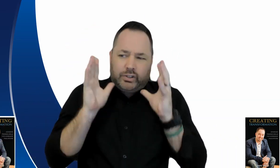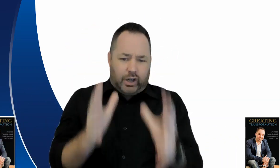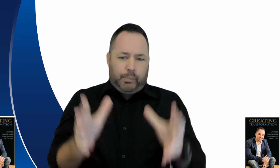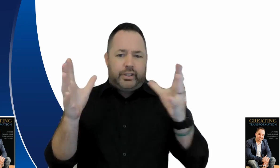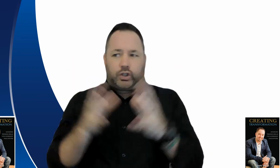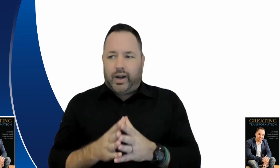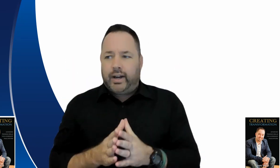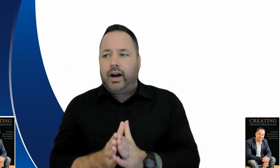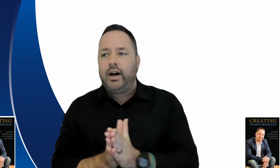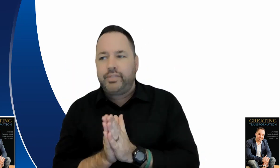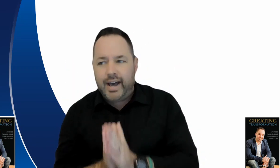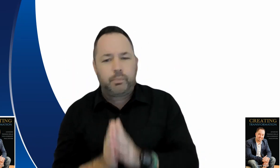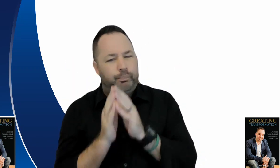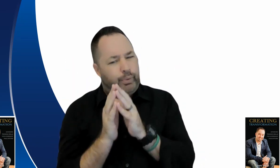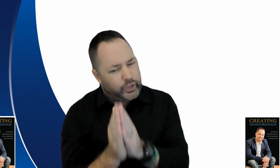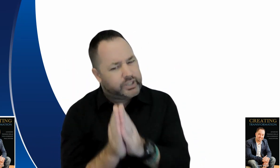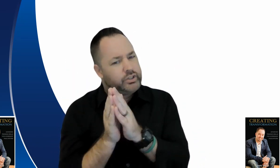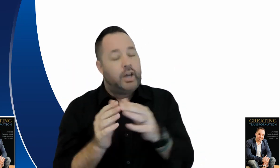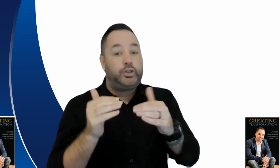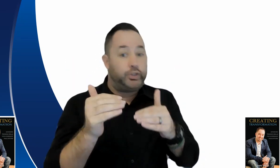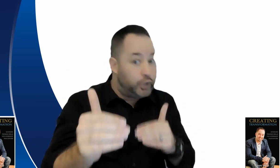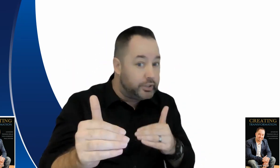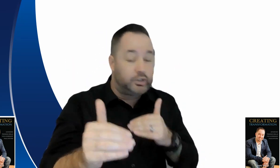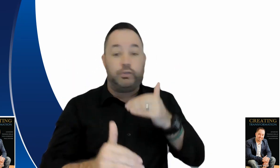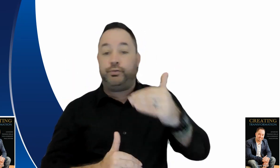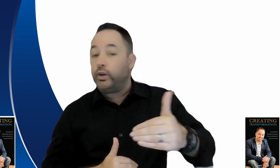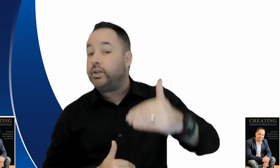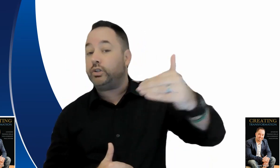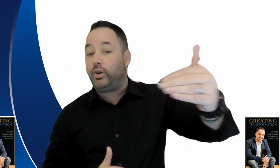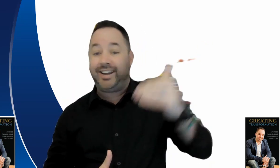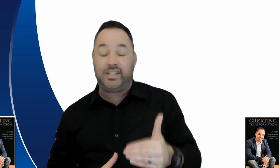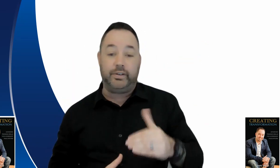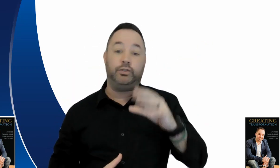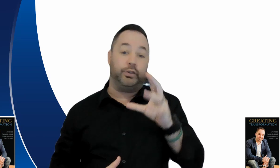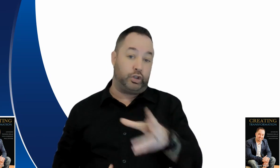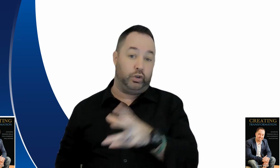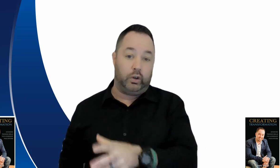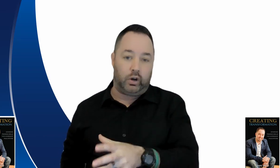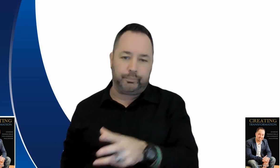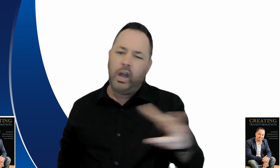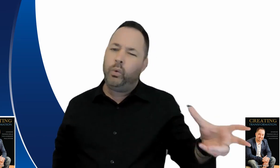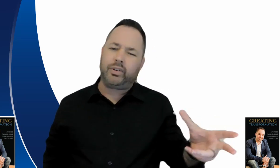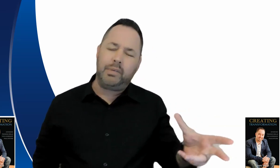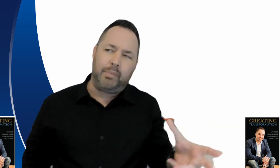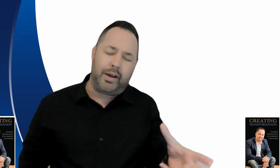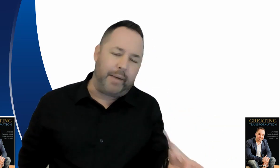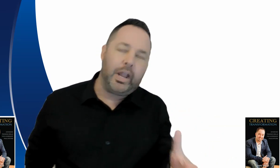don't be the trainer that pushes students to focus on activities for too long what do i mean by that